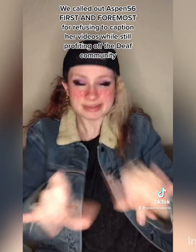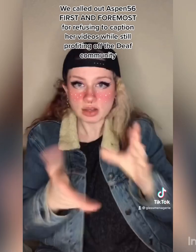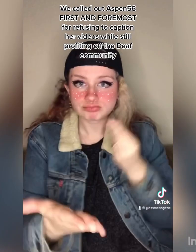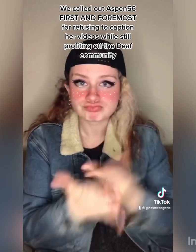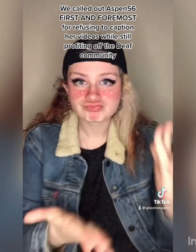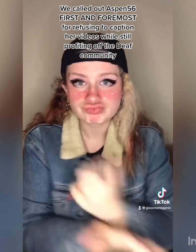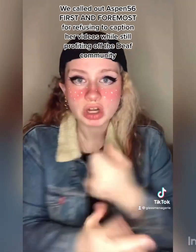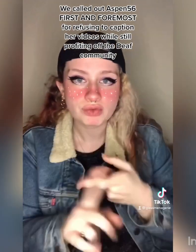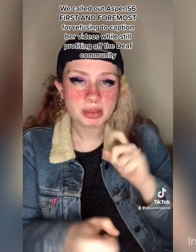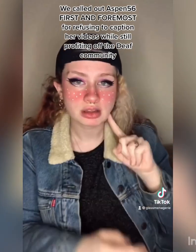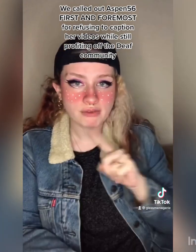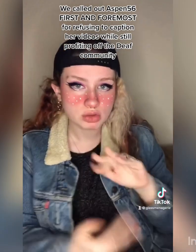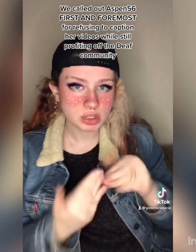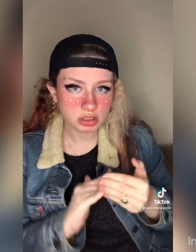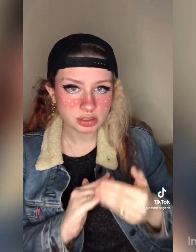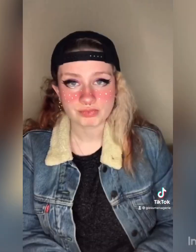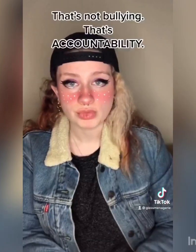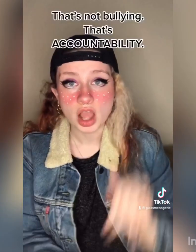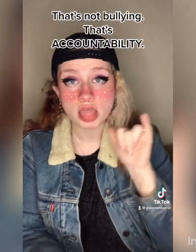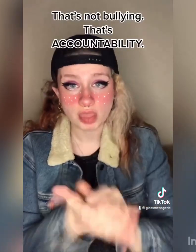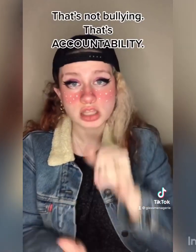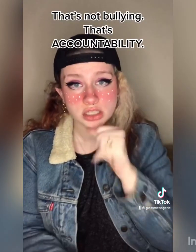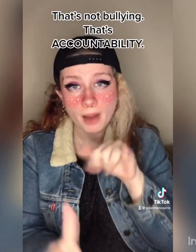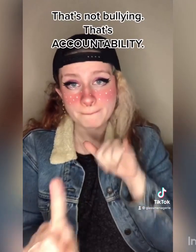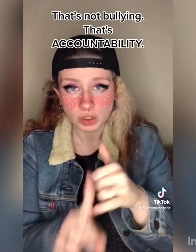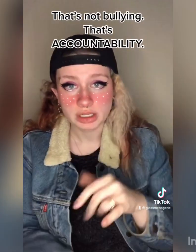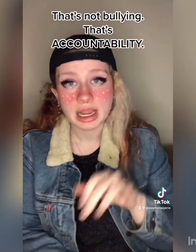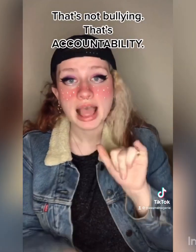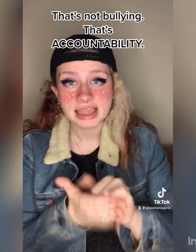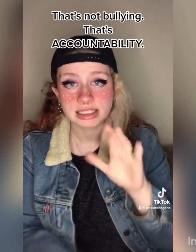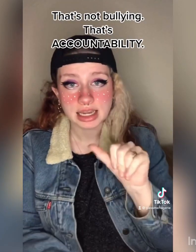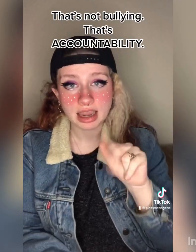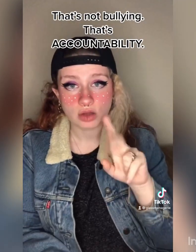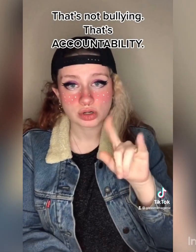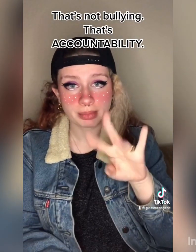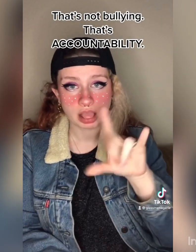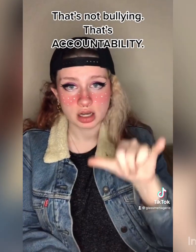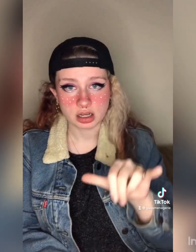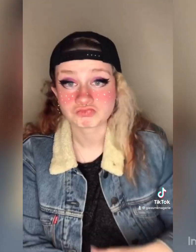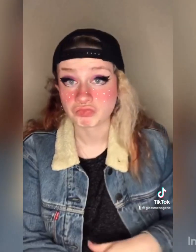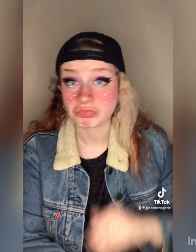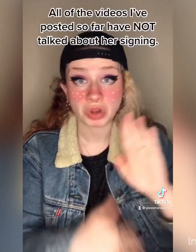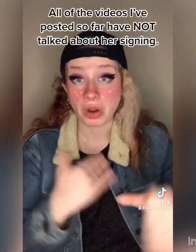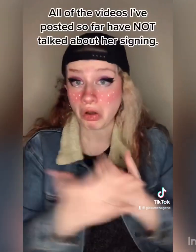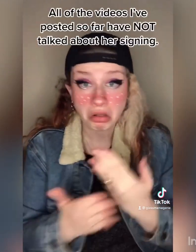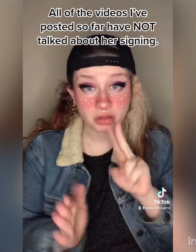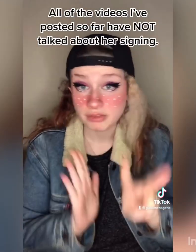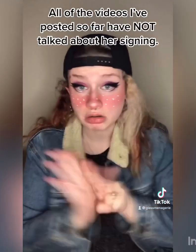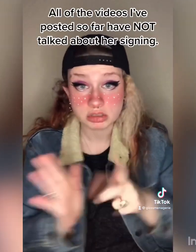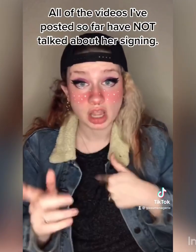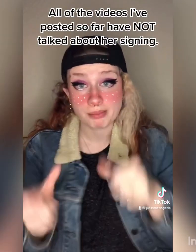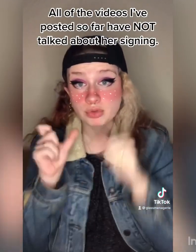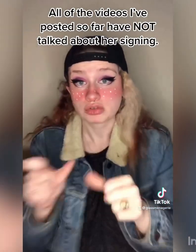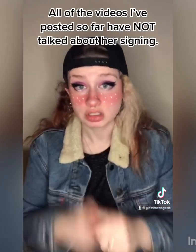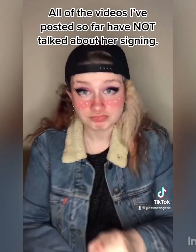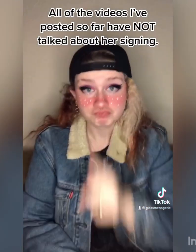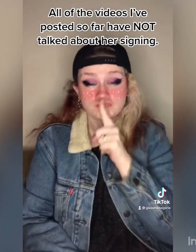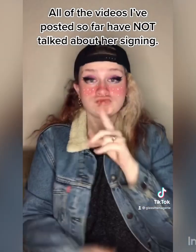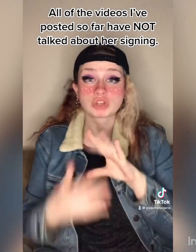profiting off the deaf community. That's not bullying. That's accountability. All of the videos I've posted so